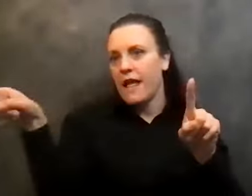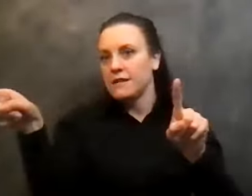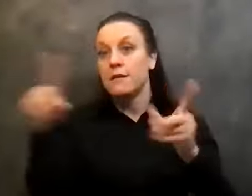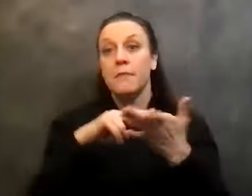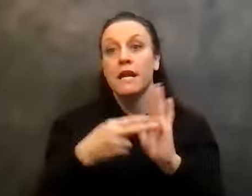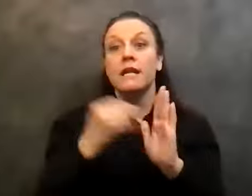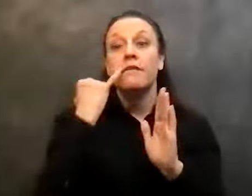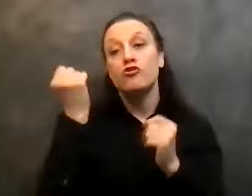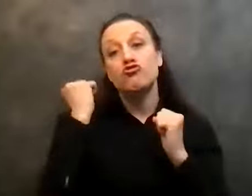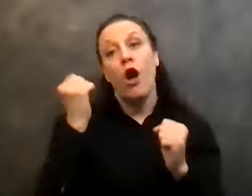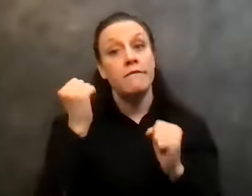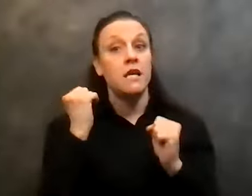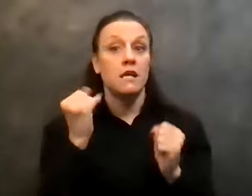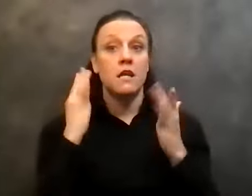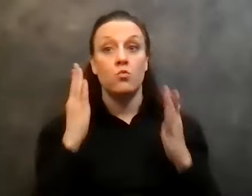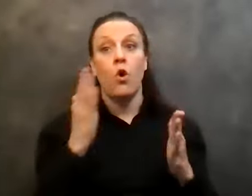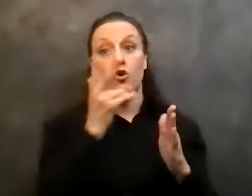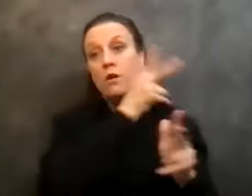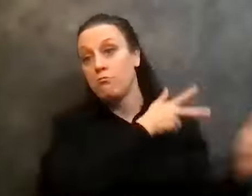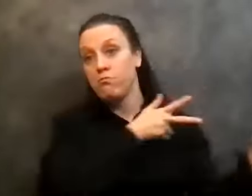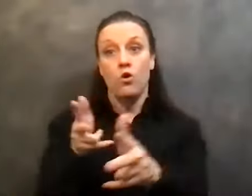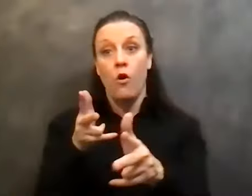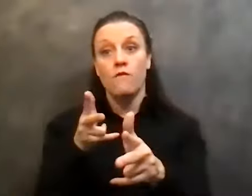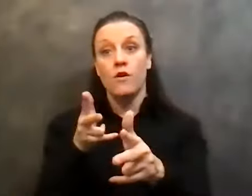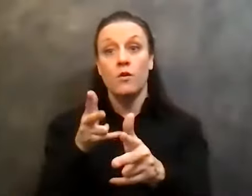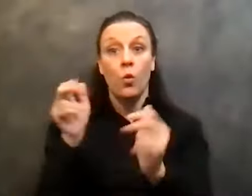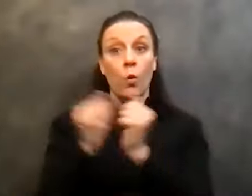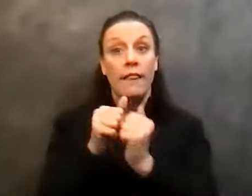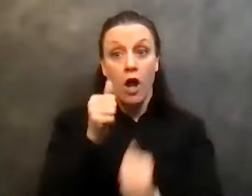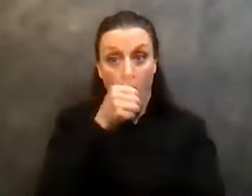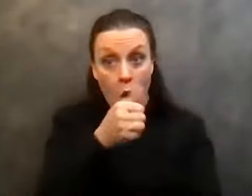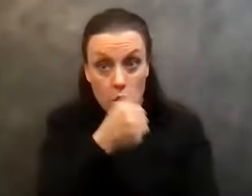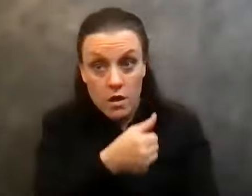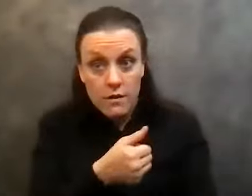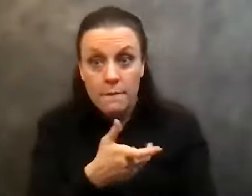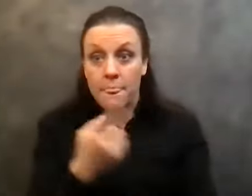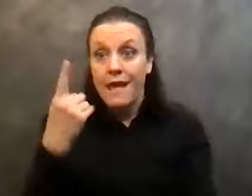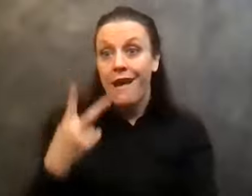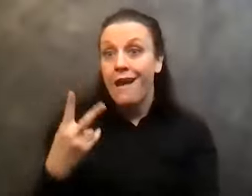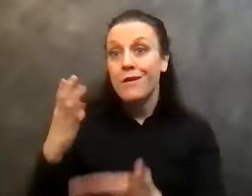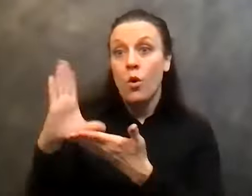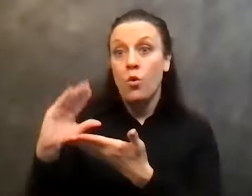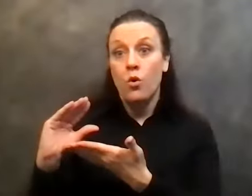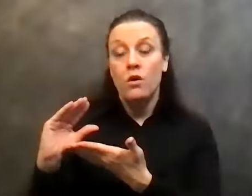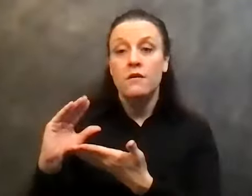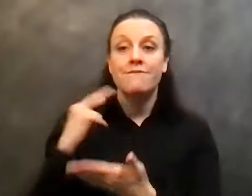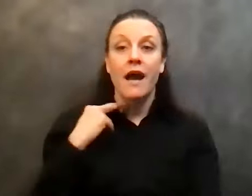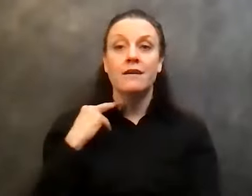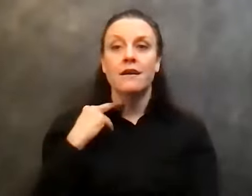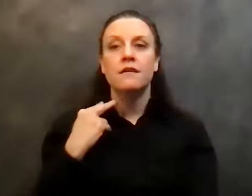driving down the road and you get pulled over with an eight ball of Coke and, and, you know, a half empty bottle of vodka, you know, the, the police